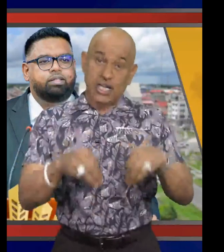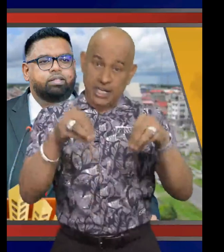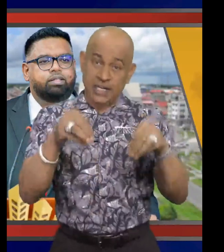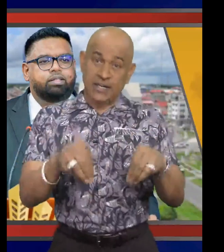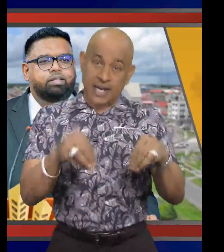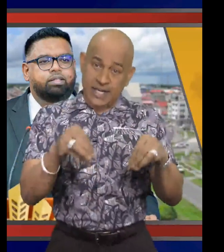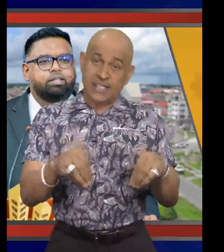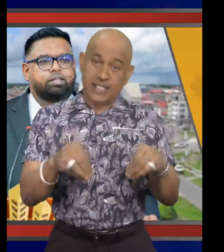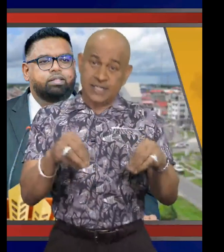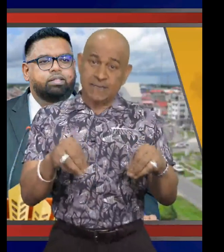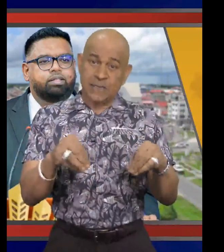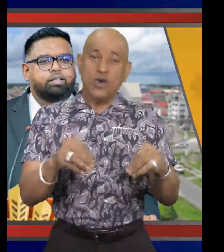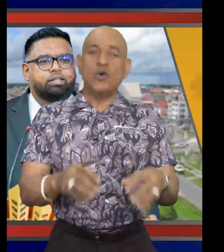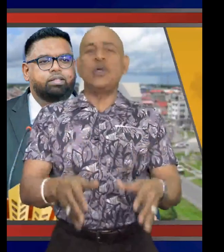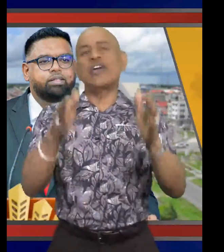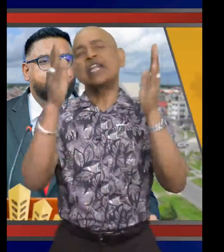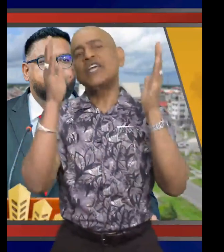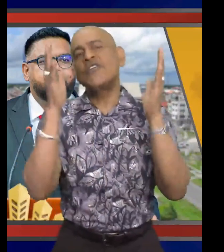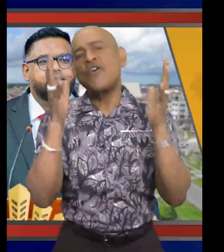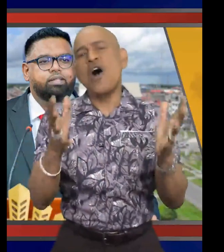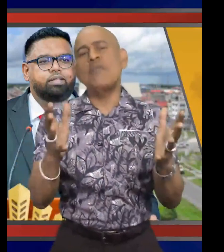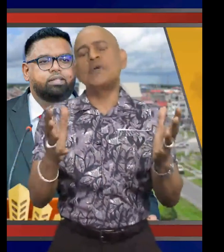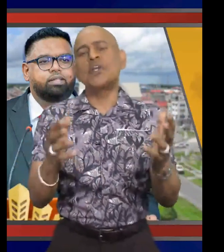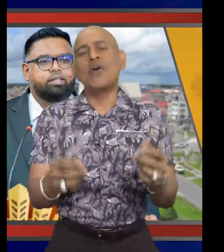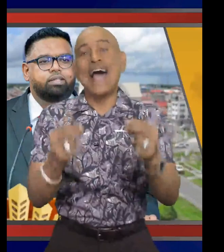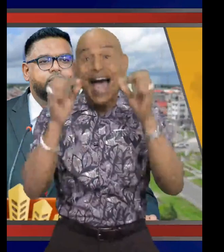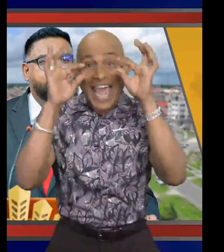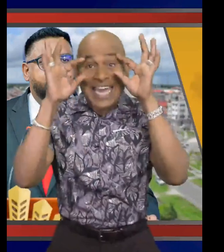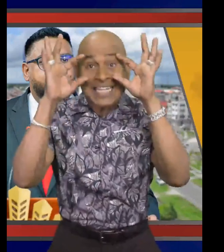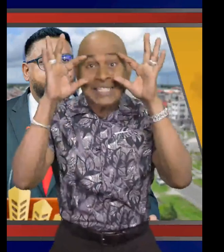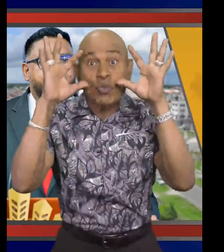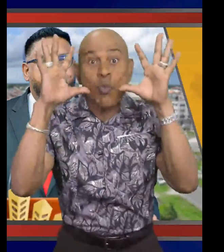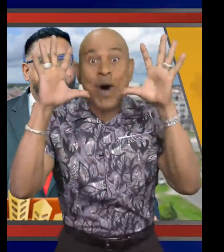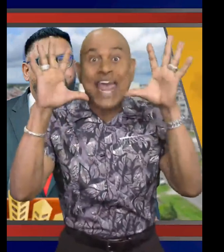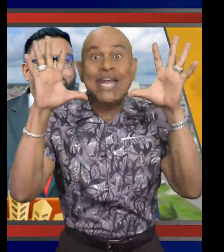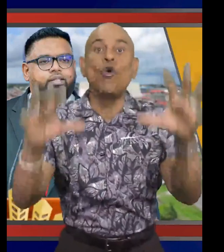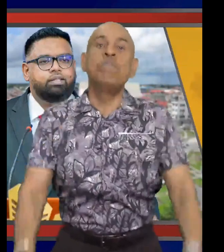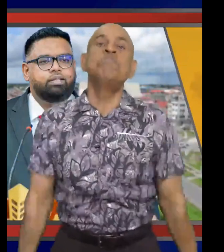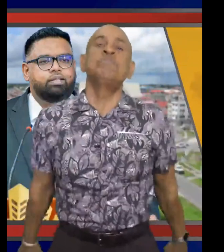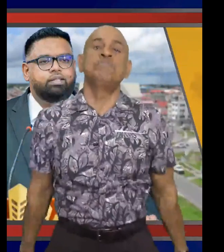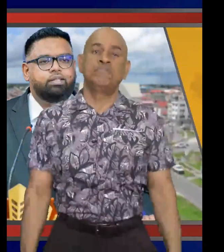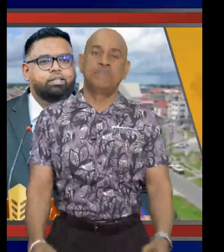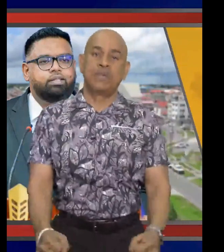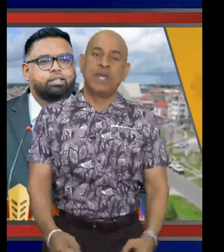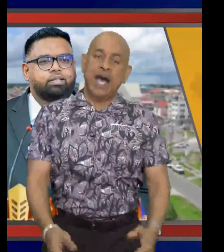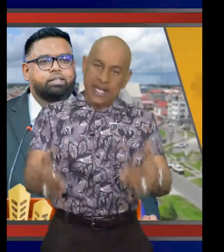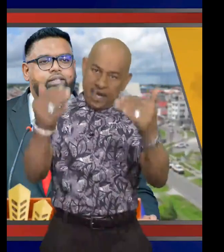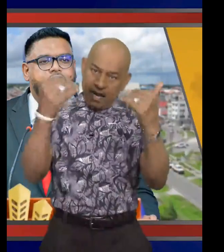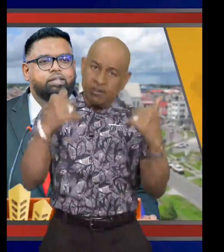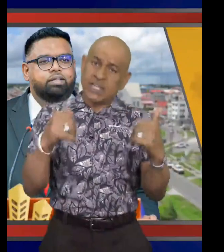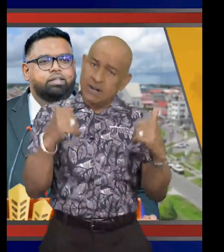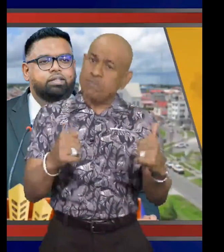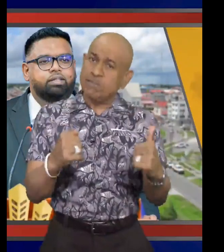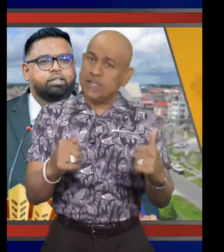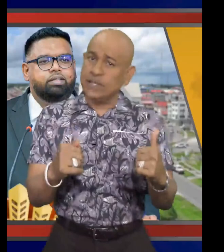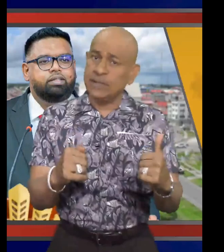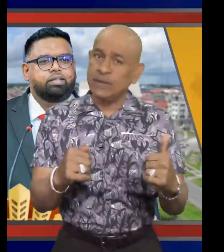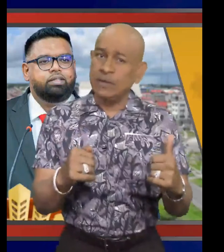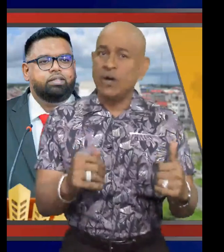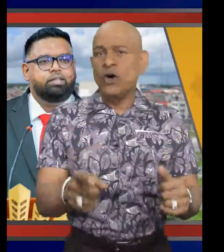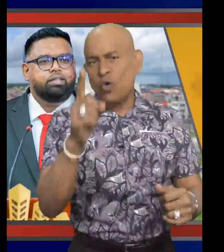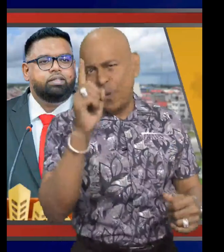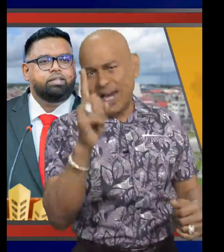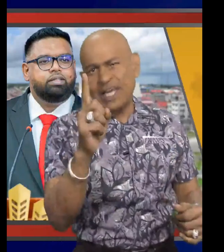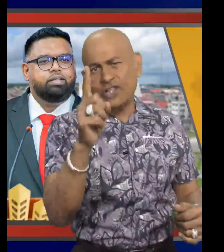presently, guys, we are getting robbed with our eyes widely and here is a company